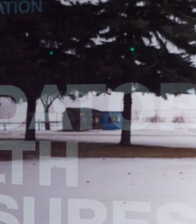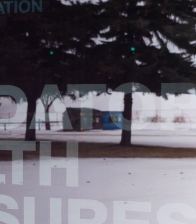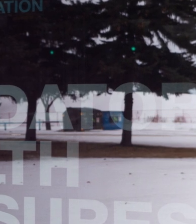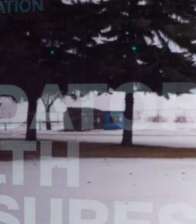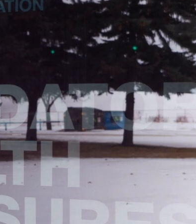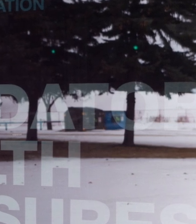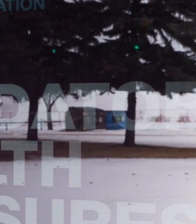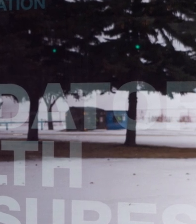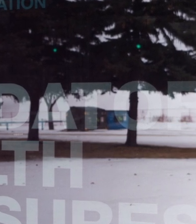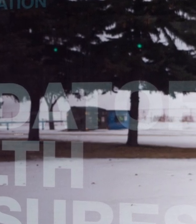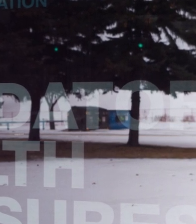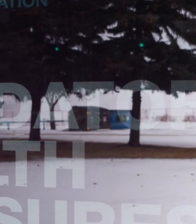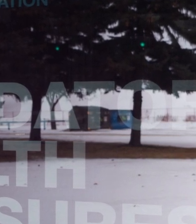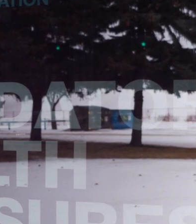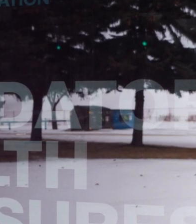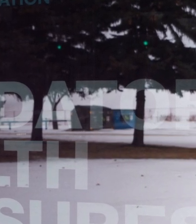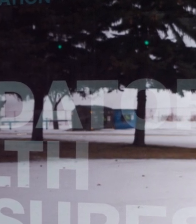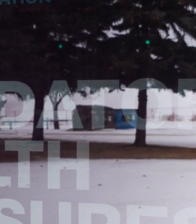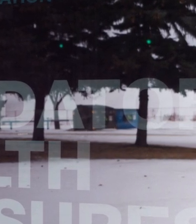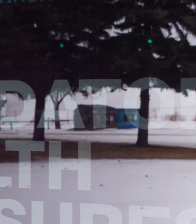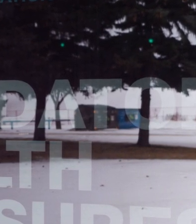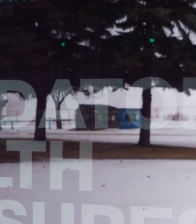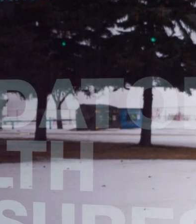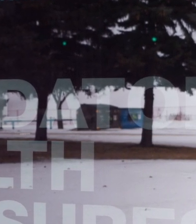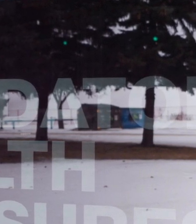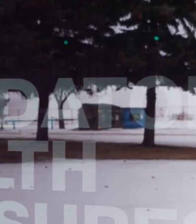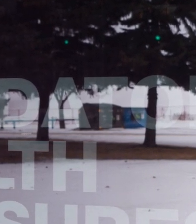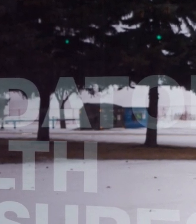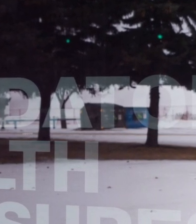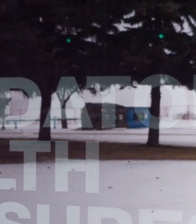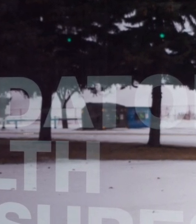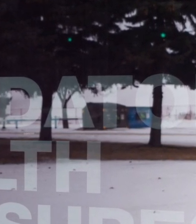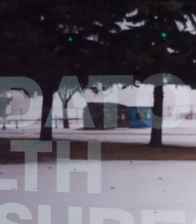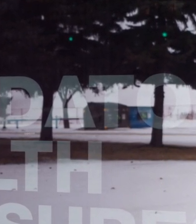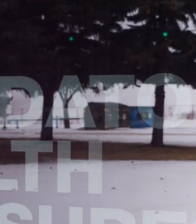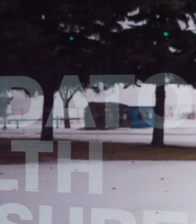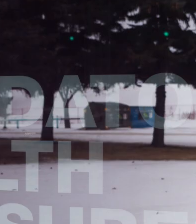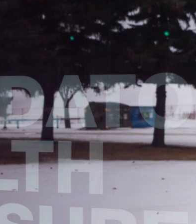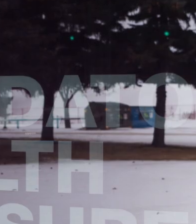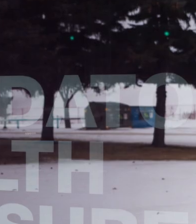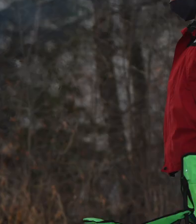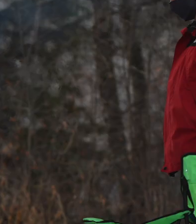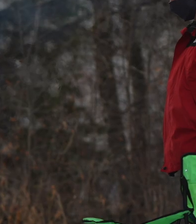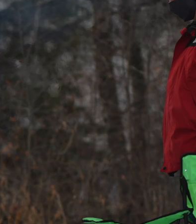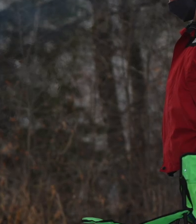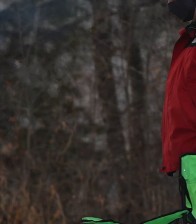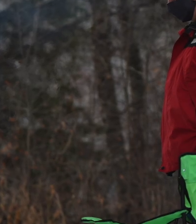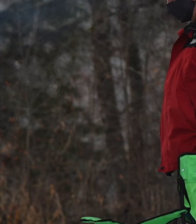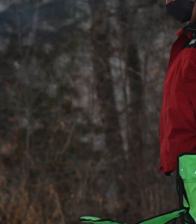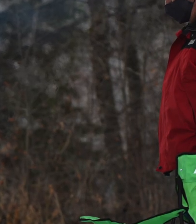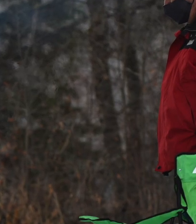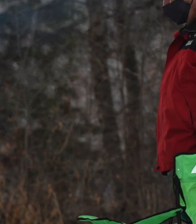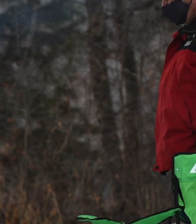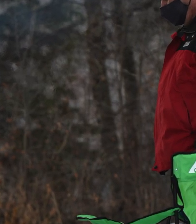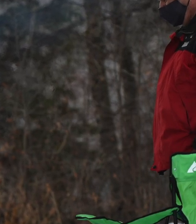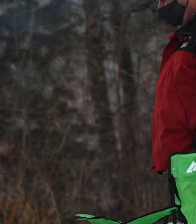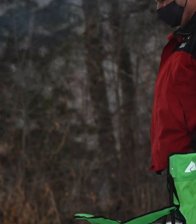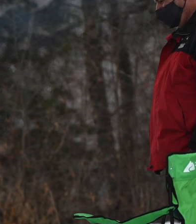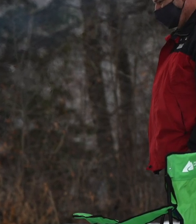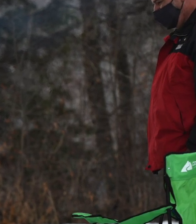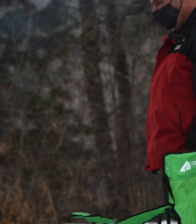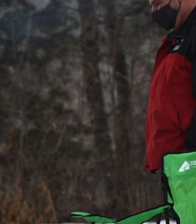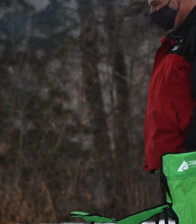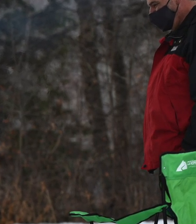about how to control it. We've learned about how we can support each other to be more resilient together.